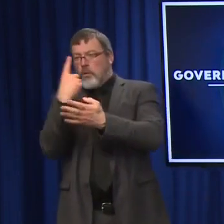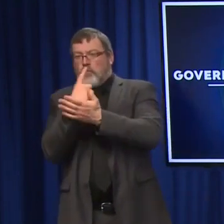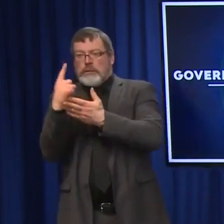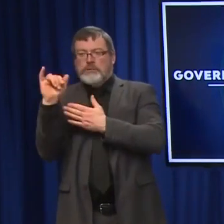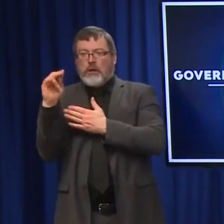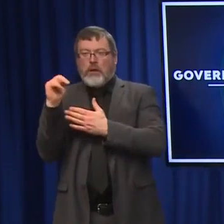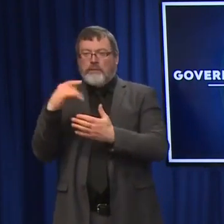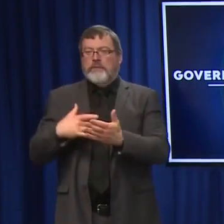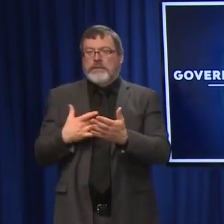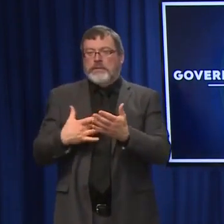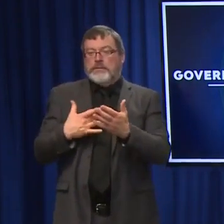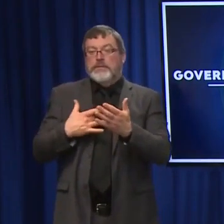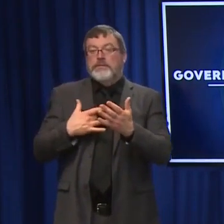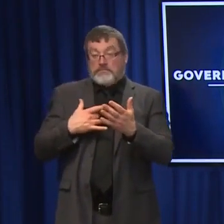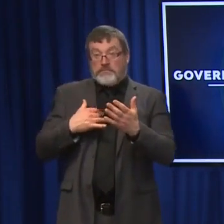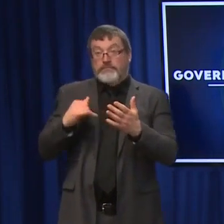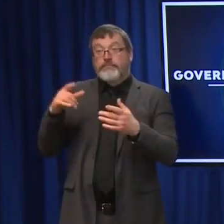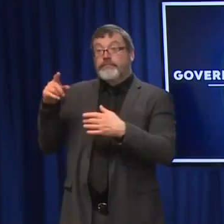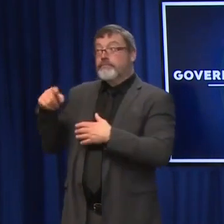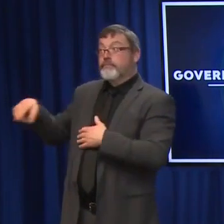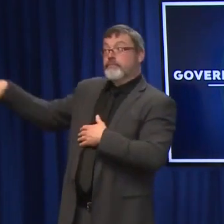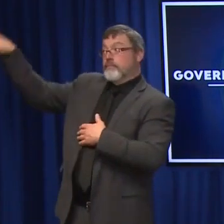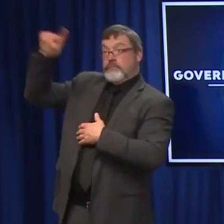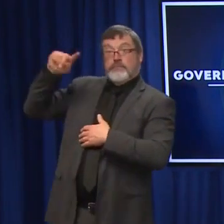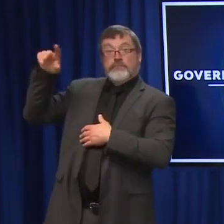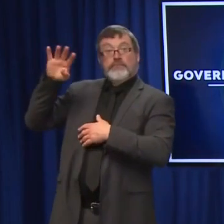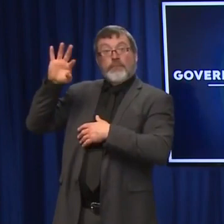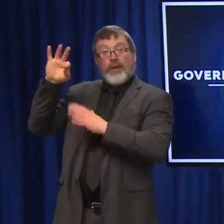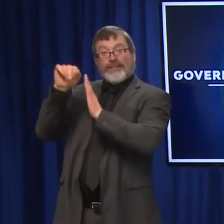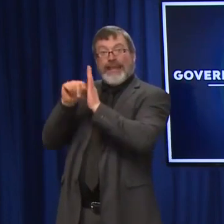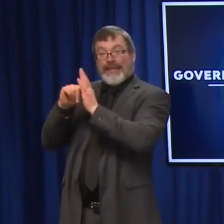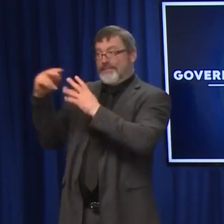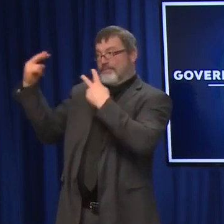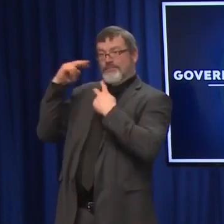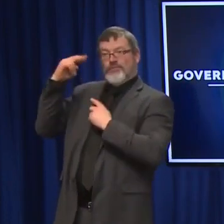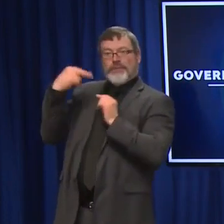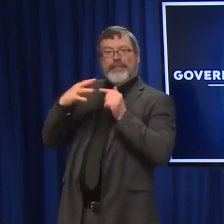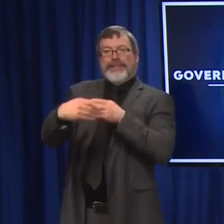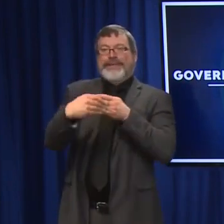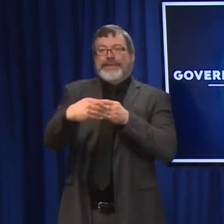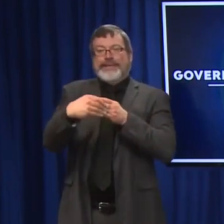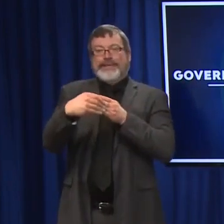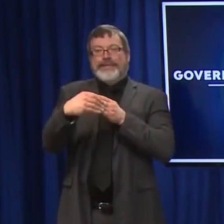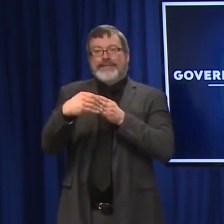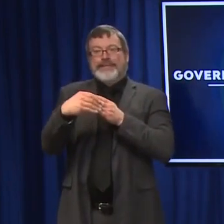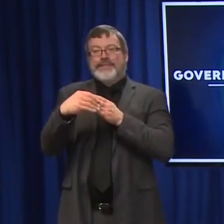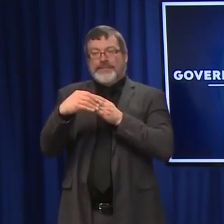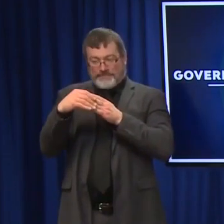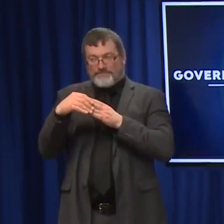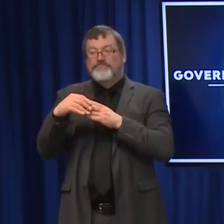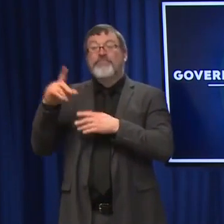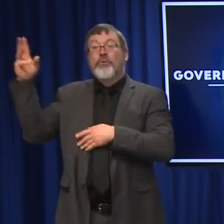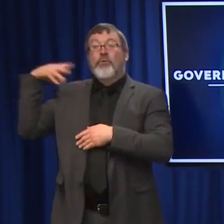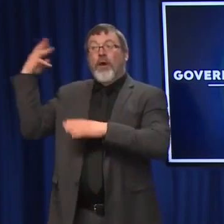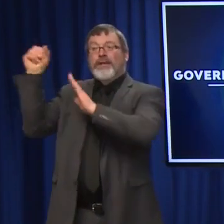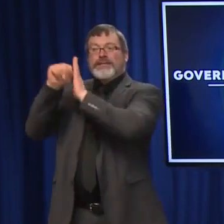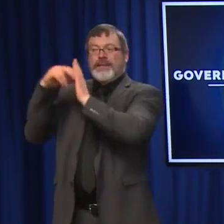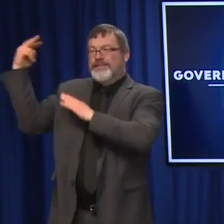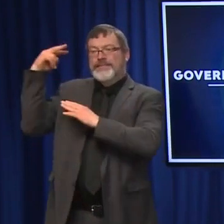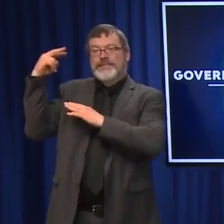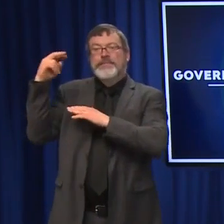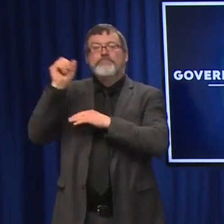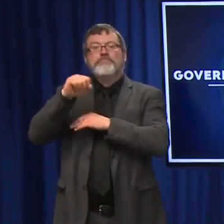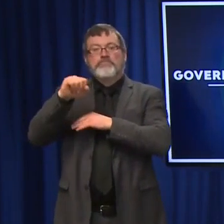who are watching what we did, wondering how we did it, it was great to see that Washington kind of saw our success, and hopefully they'll be able to replicate